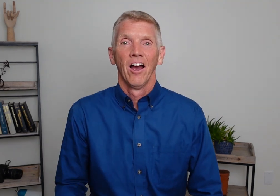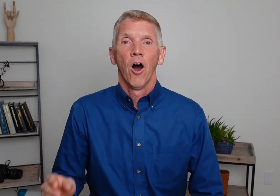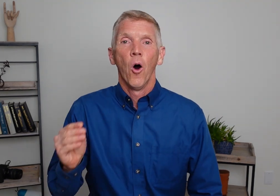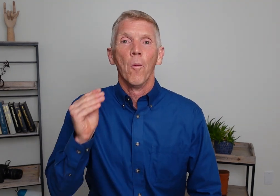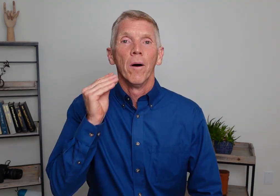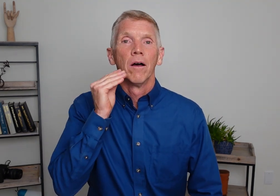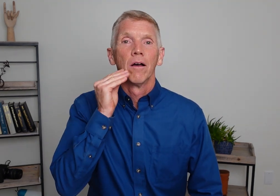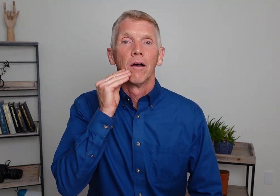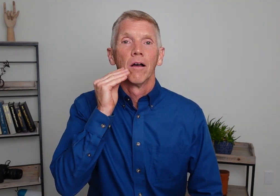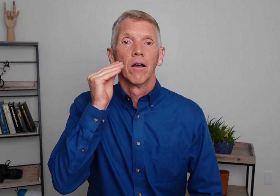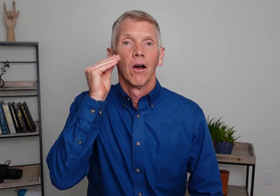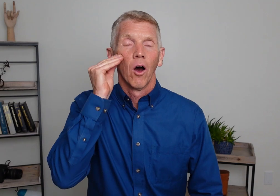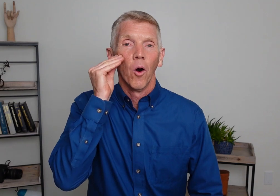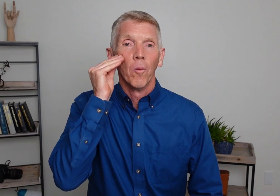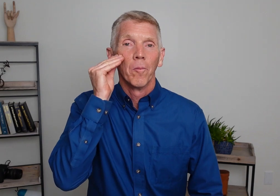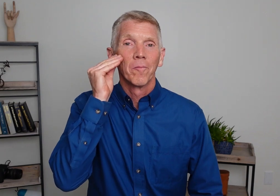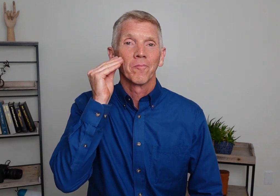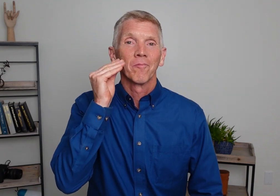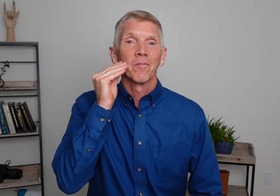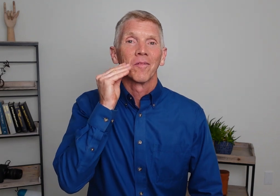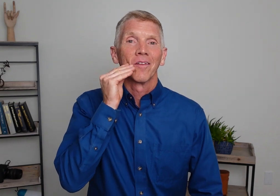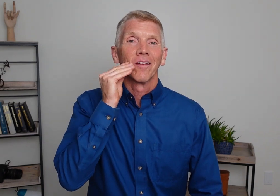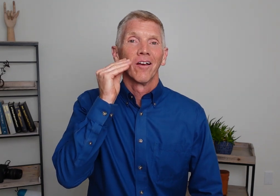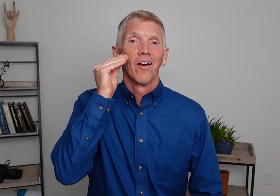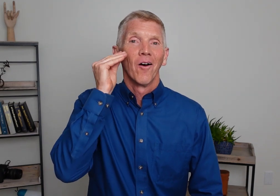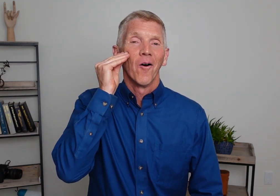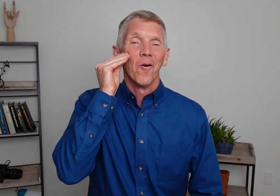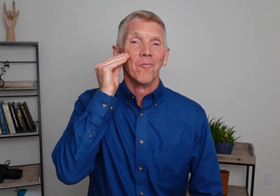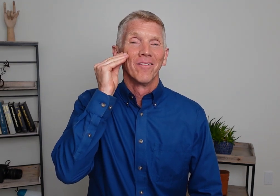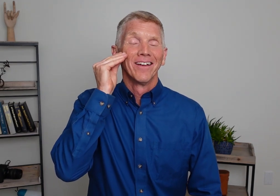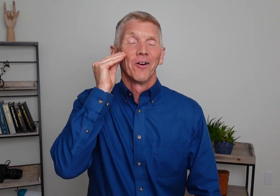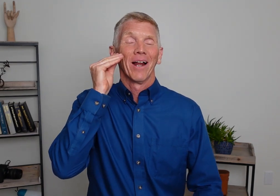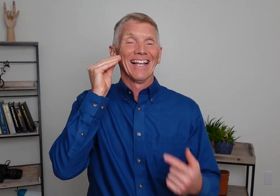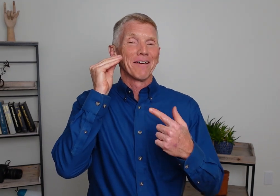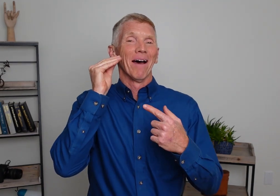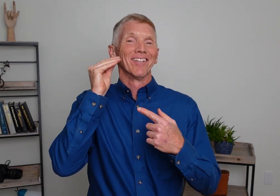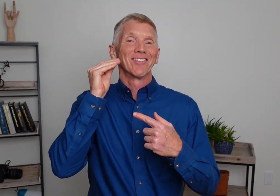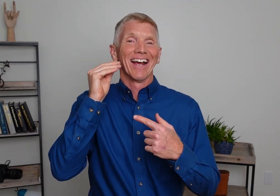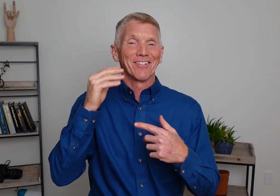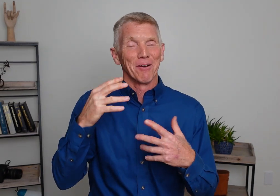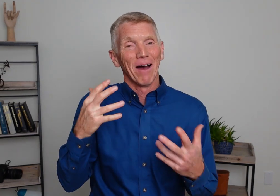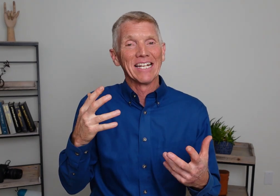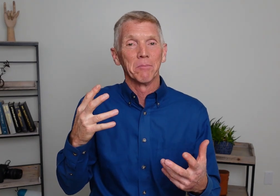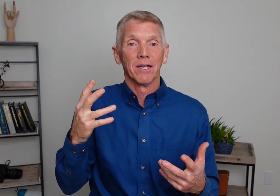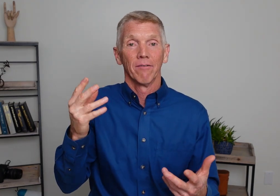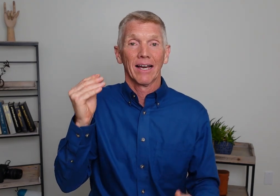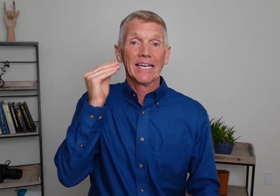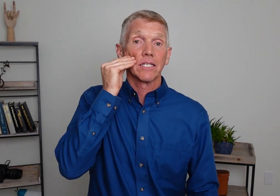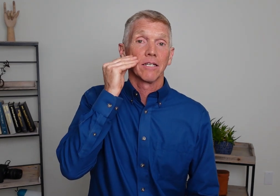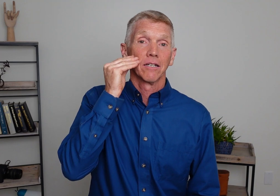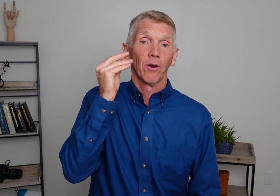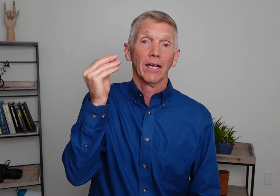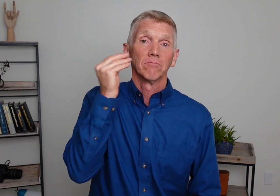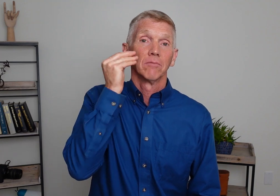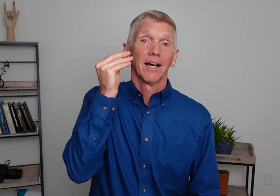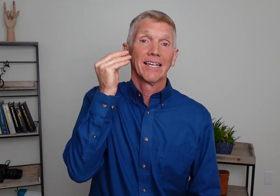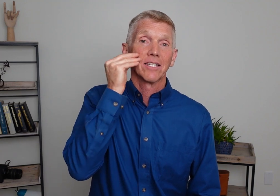Home. Home. Home. What I like about this sign because it reminds me of a kiss. Right. A kiss.